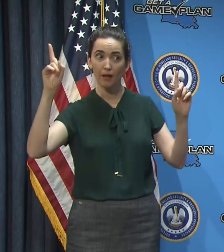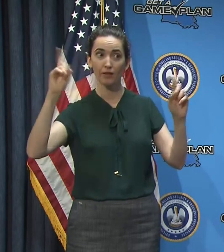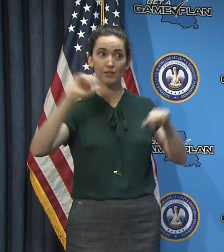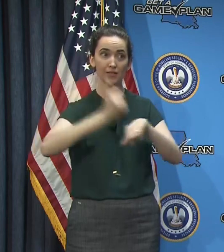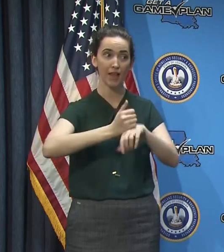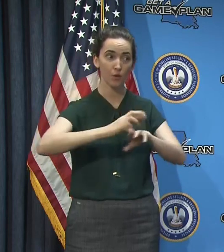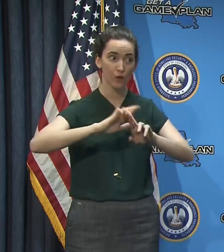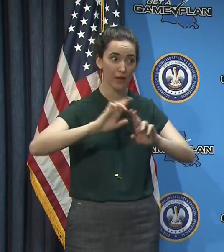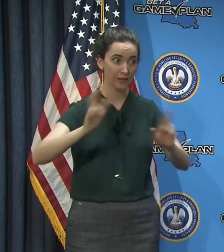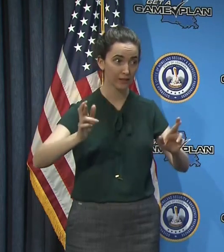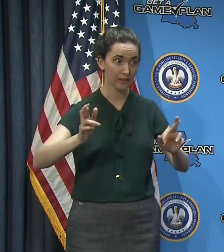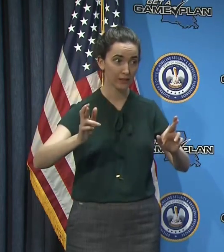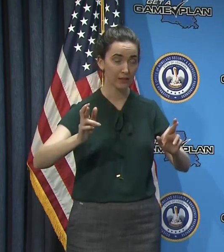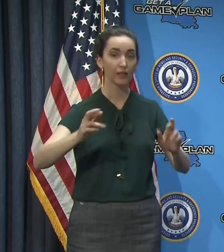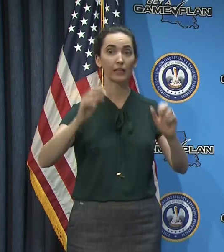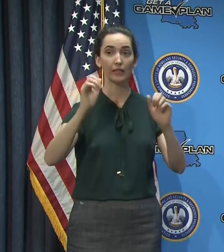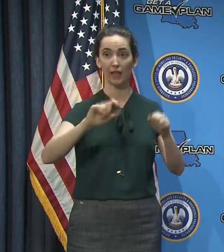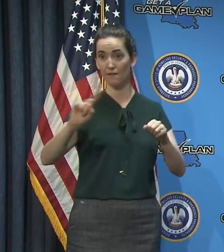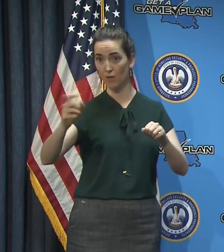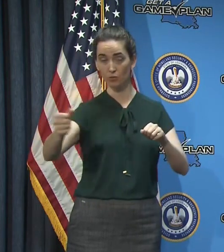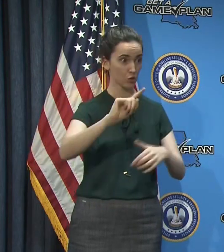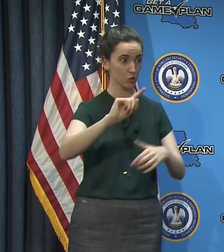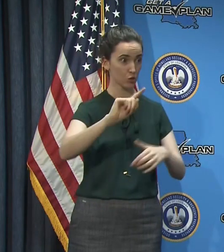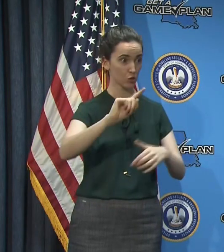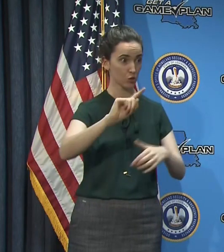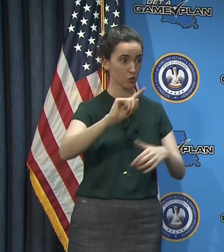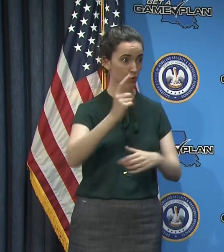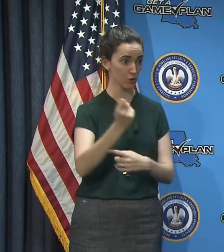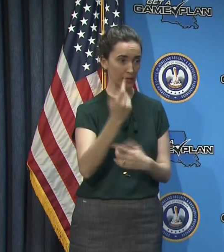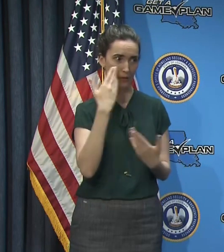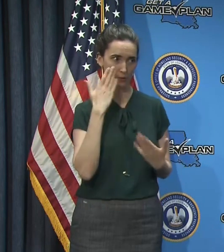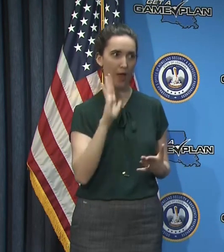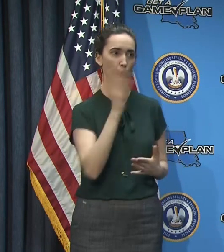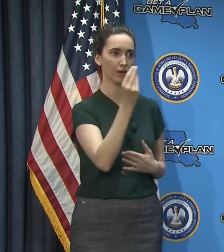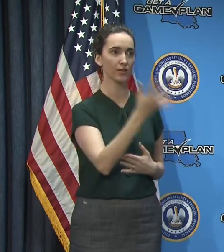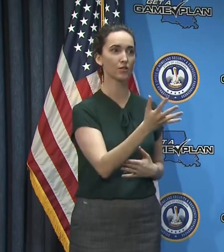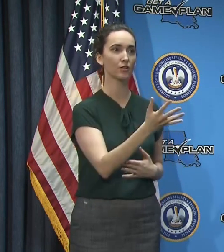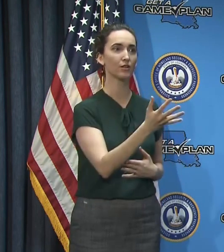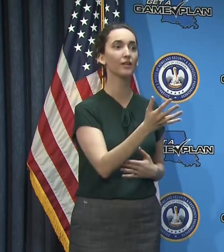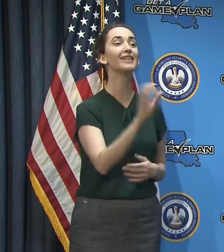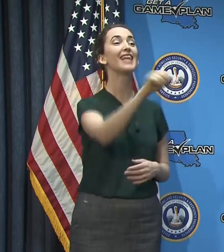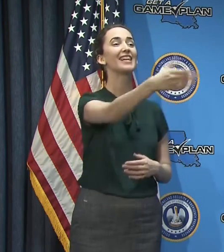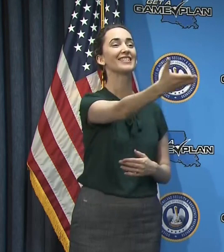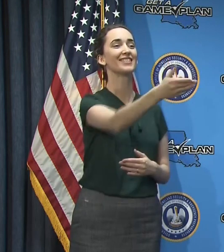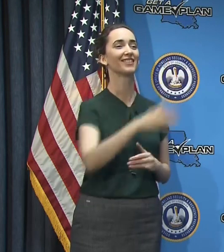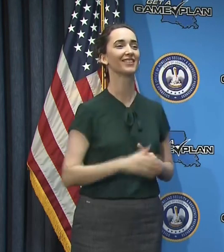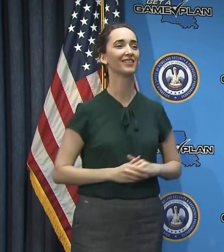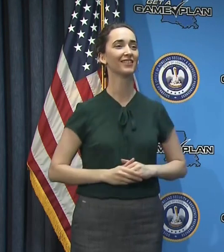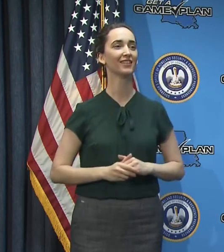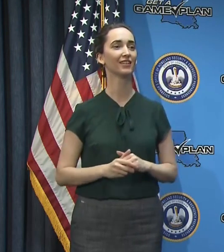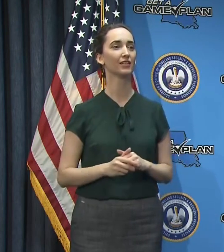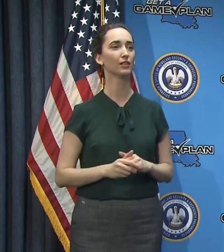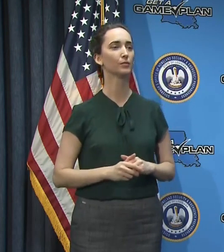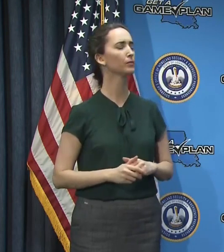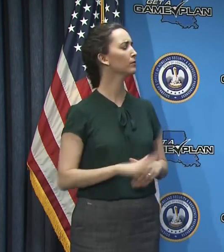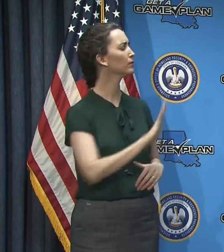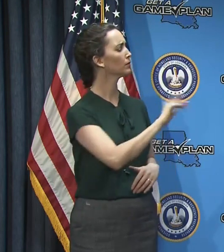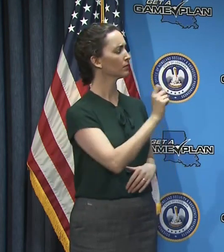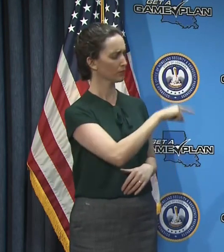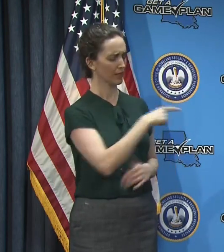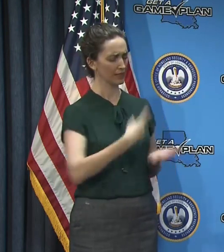they can actually get the first one done Tuesday, but I'll... Yes, sir. Um, back to testing,